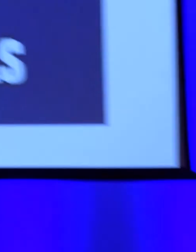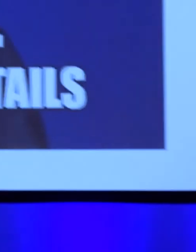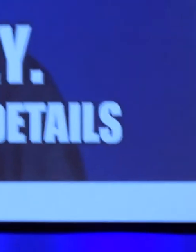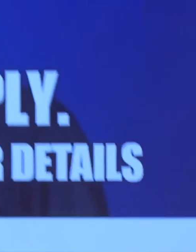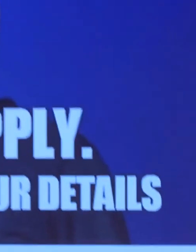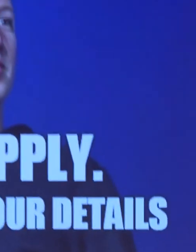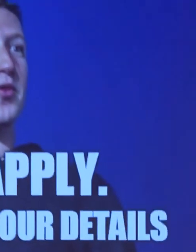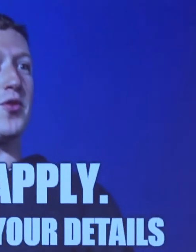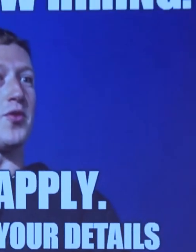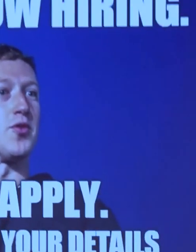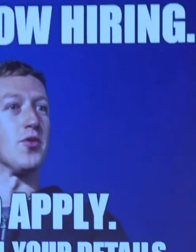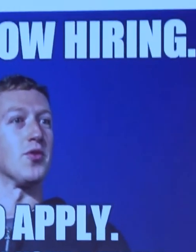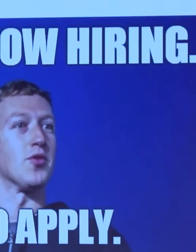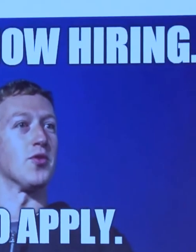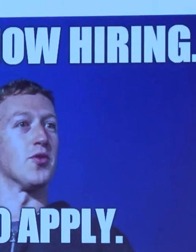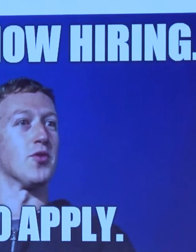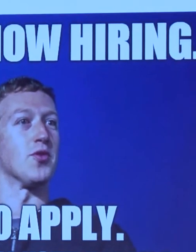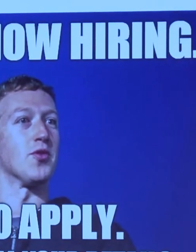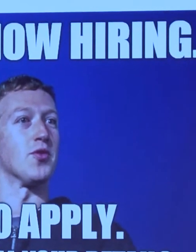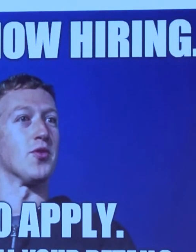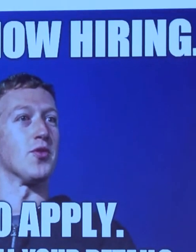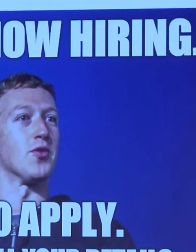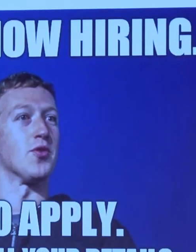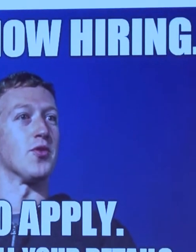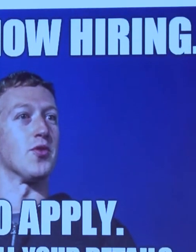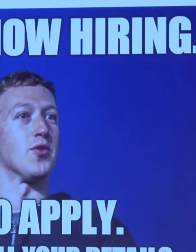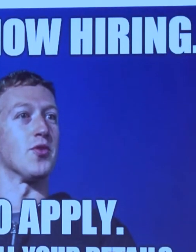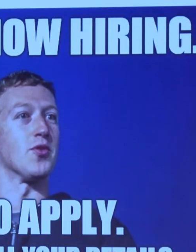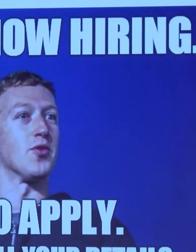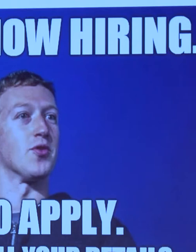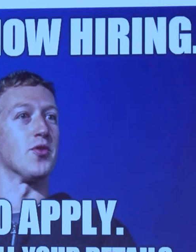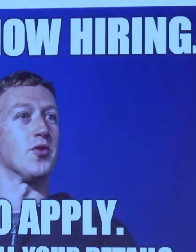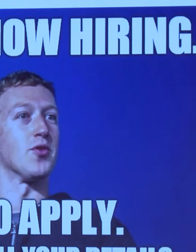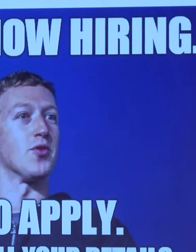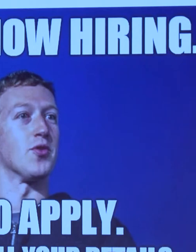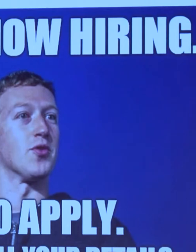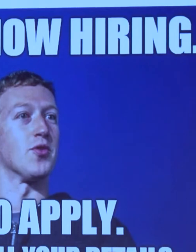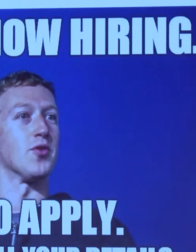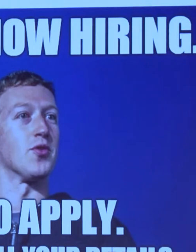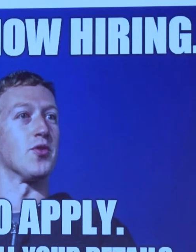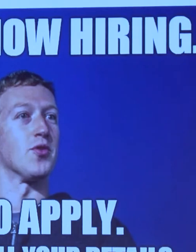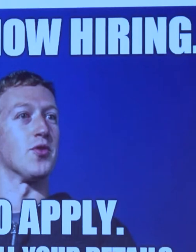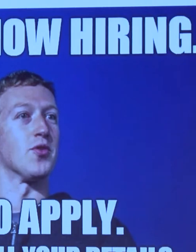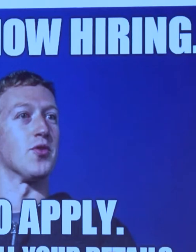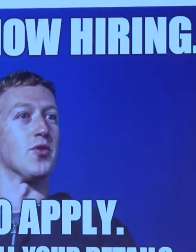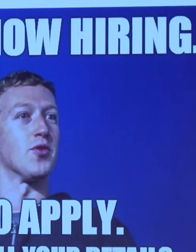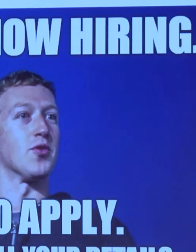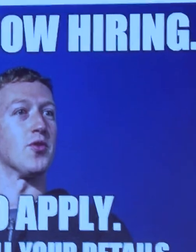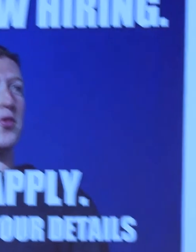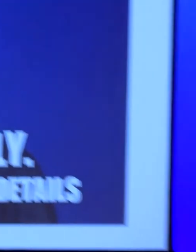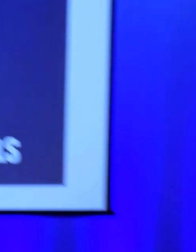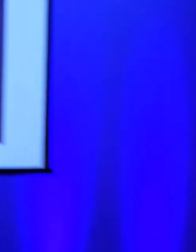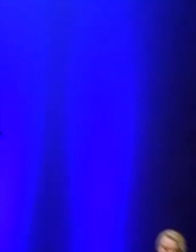create their emergent archives. From a critical perspective, this observation raises several questions, some of which have been